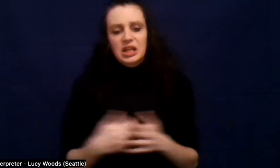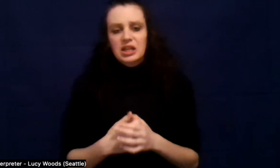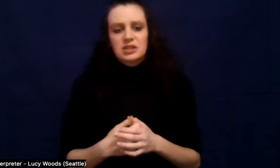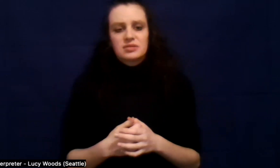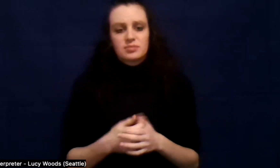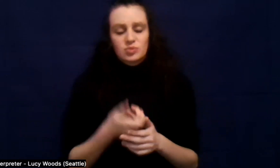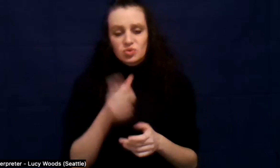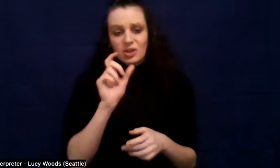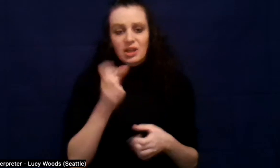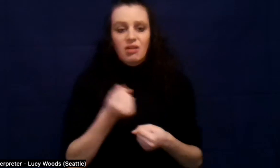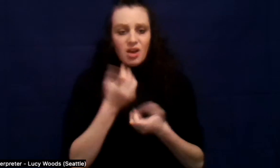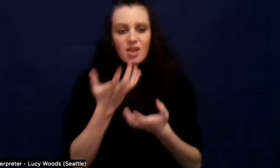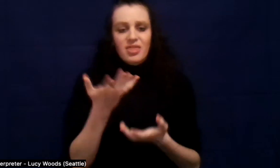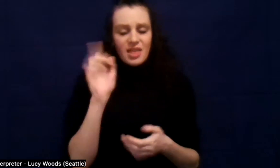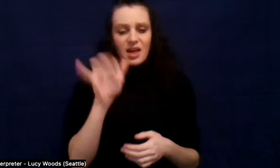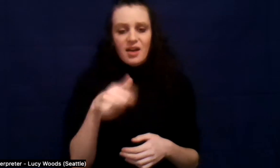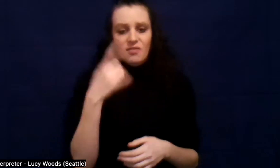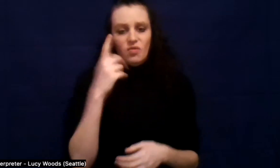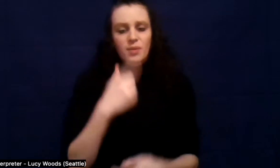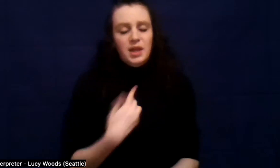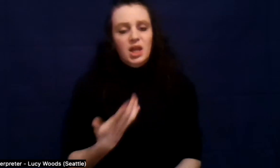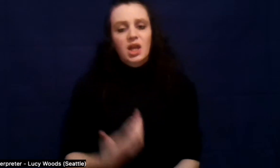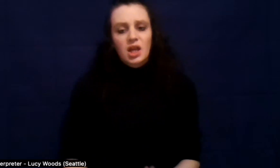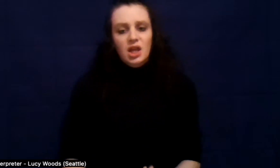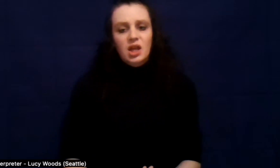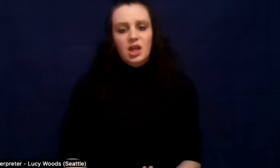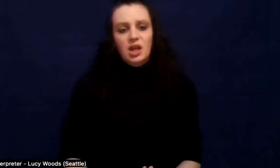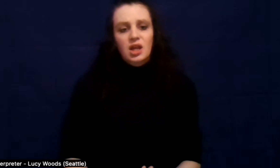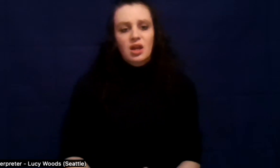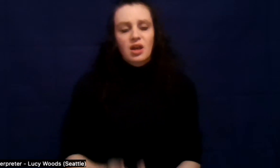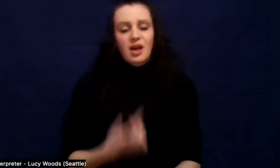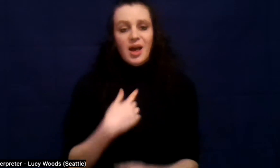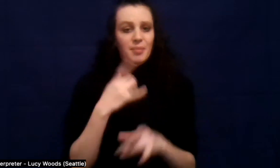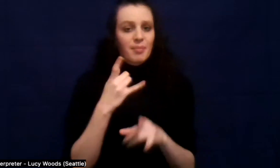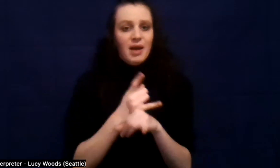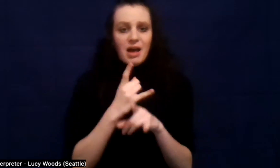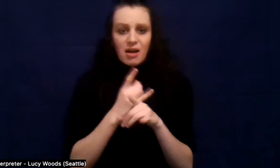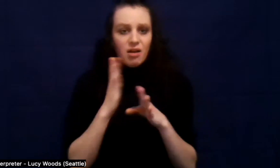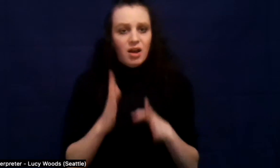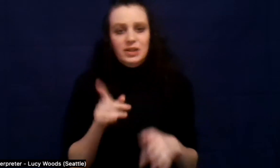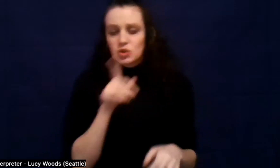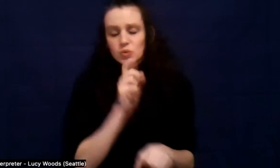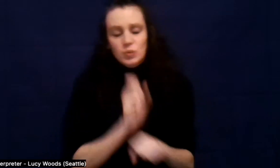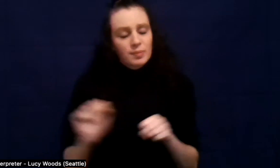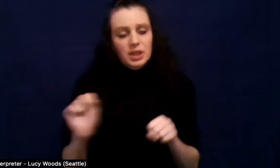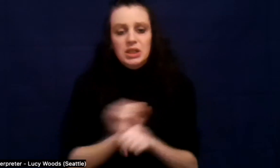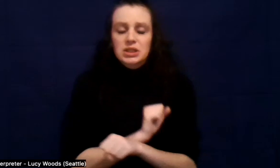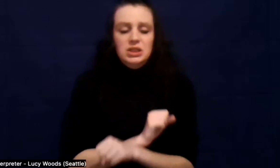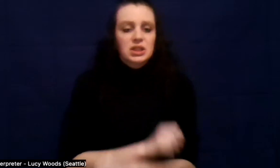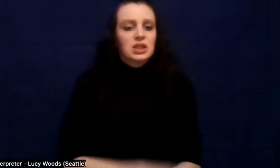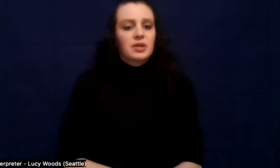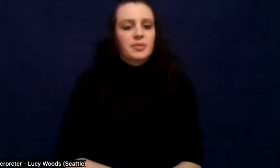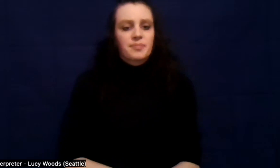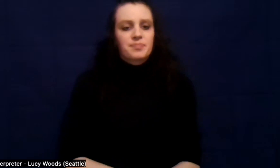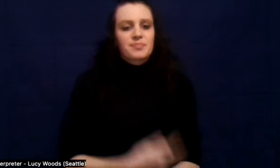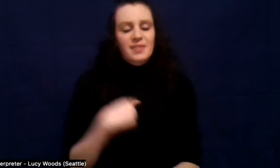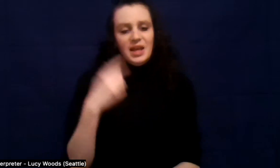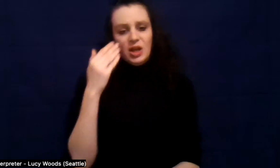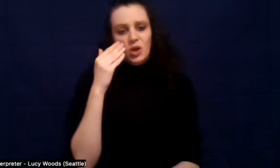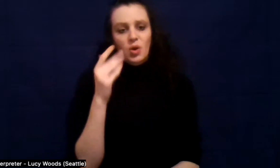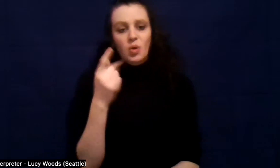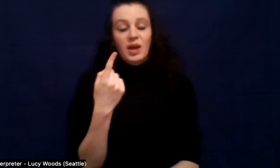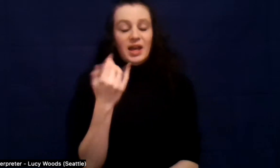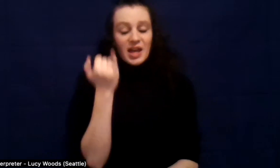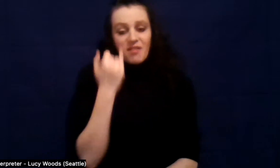does that to me. Um, I'm an alcoholic through and through, and I know that one sip won't be my